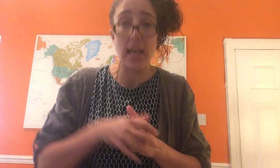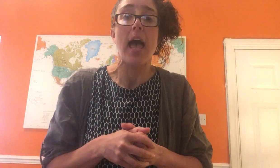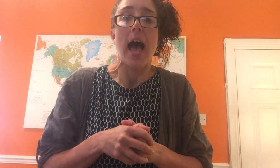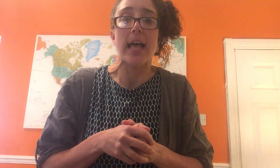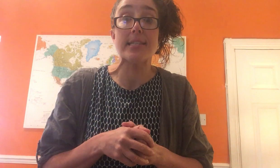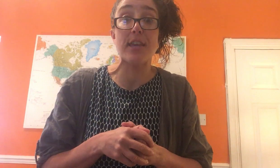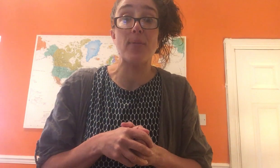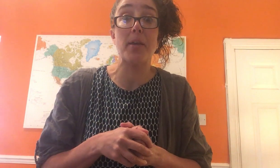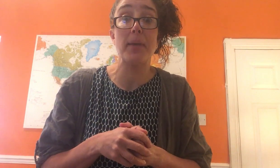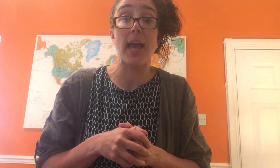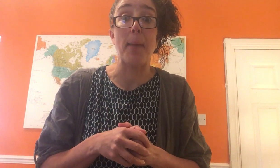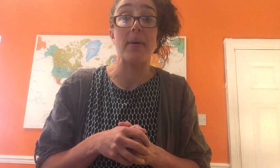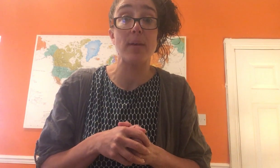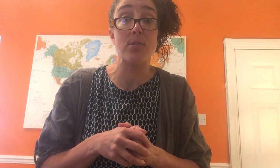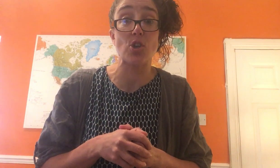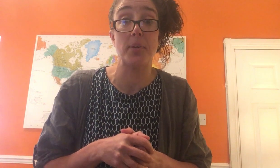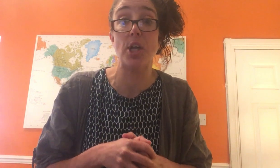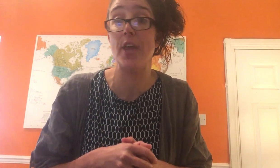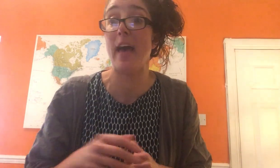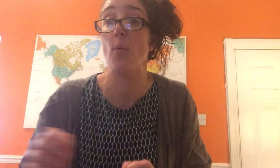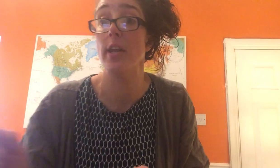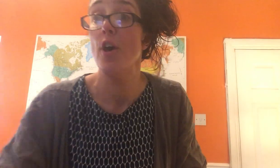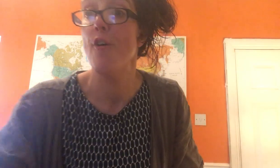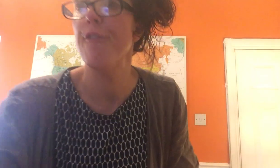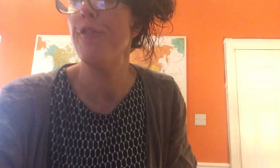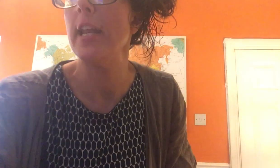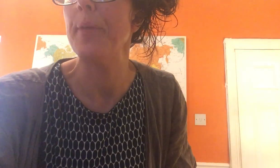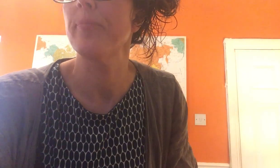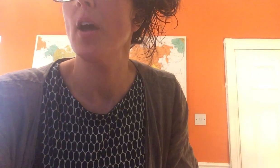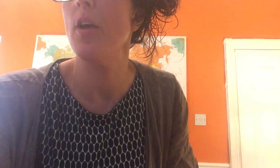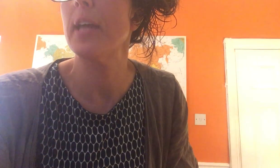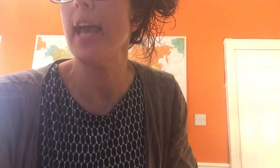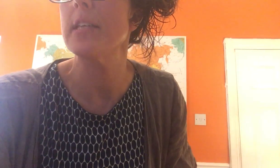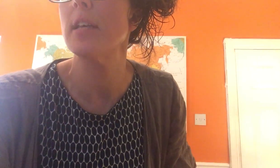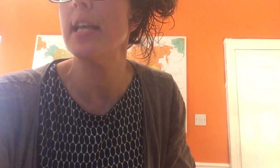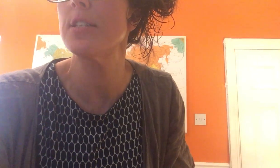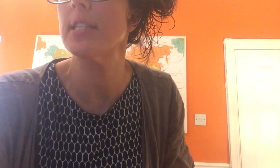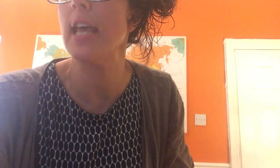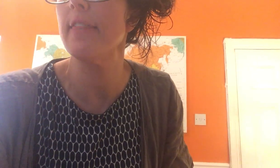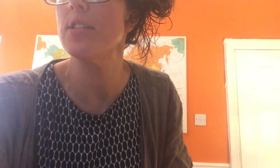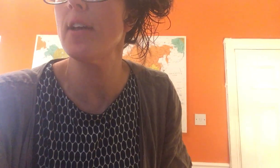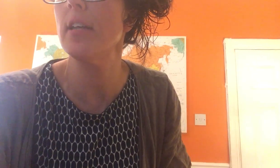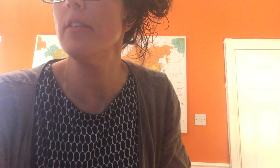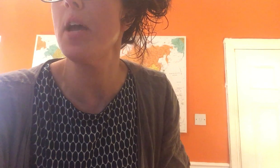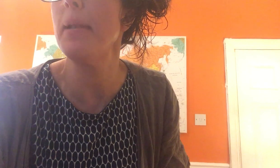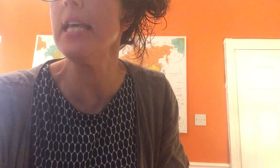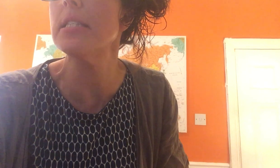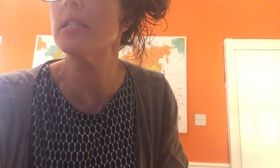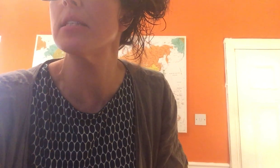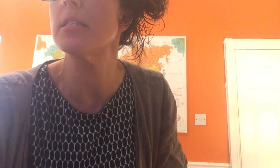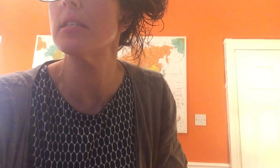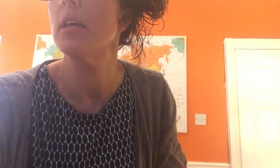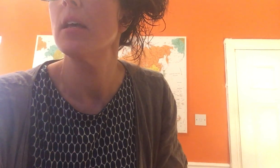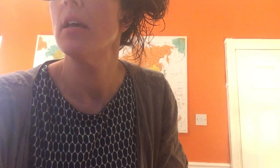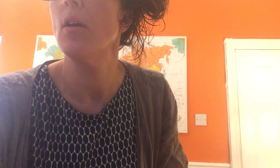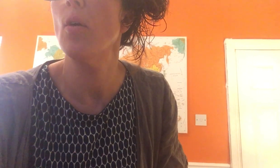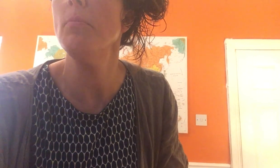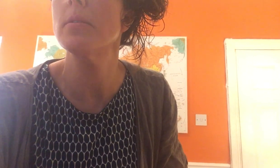and see if we can pick it up and then we'll stop and learn that one fully. Okay, so let's just get this track in the right place. Oops.